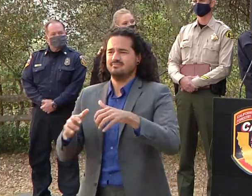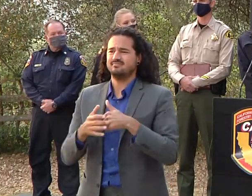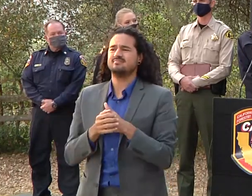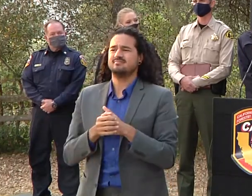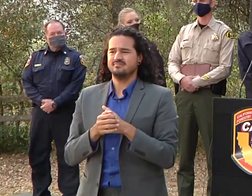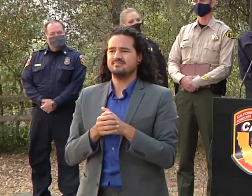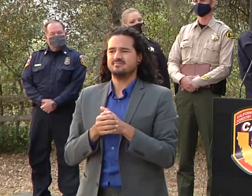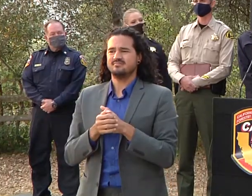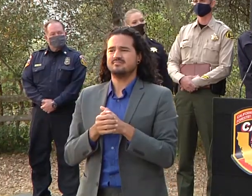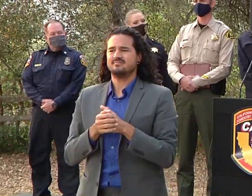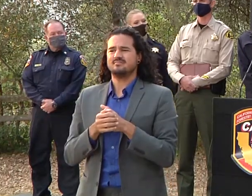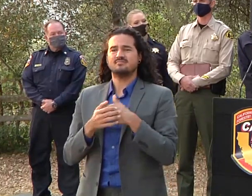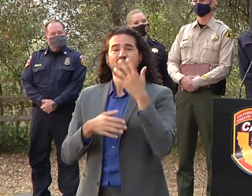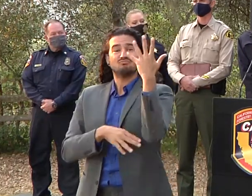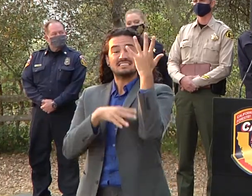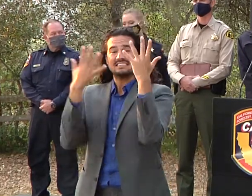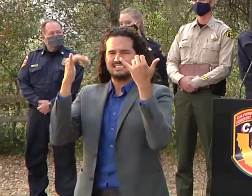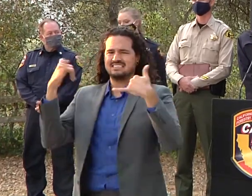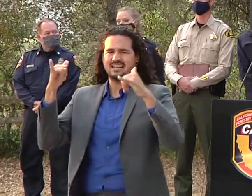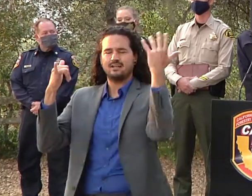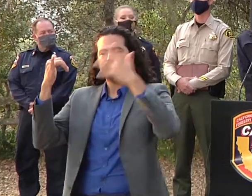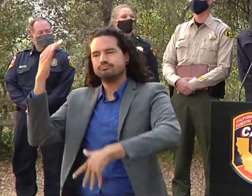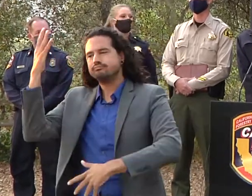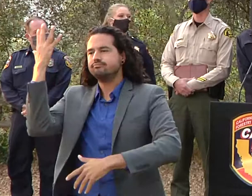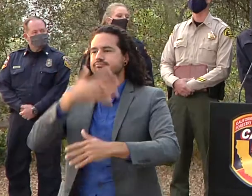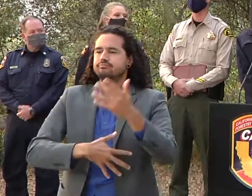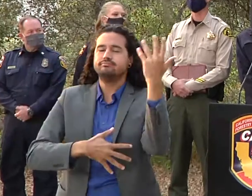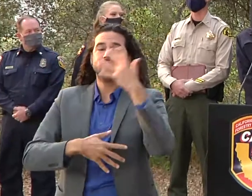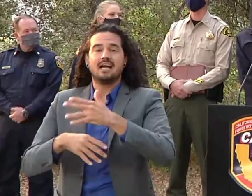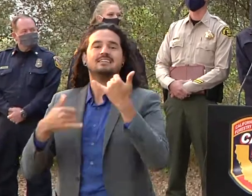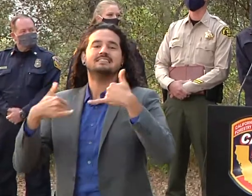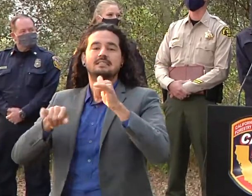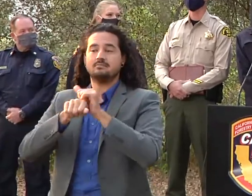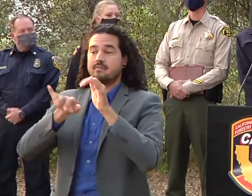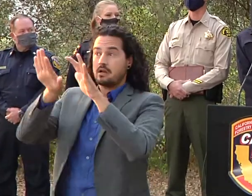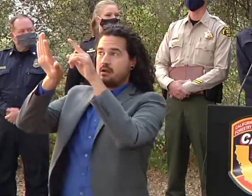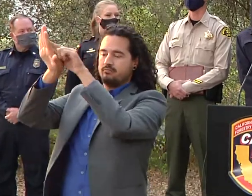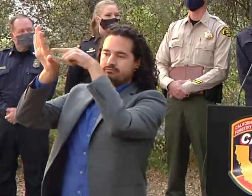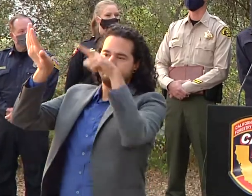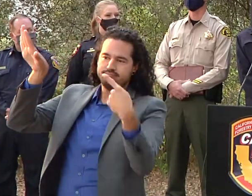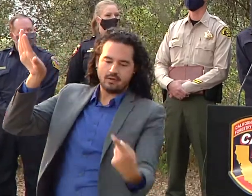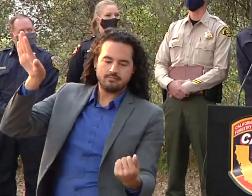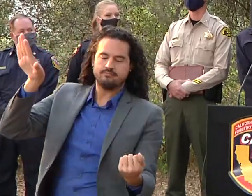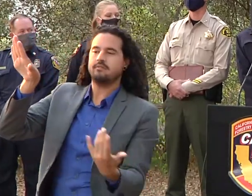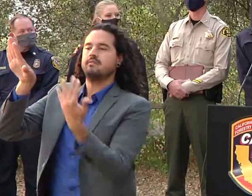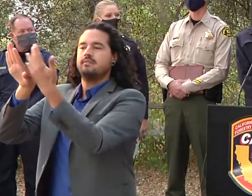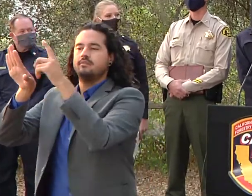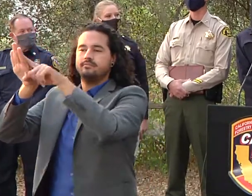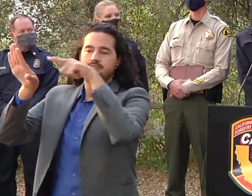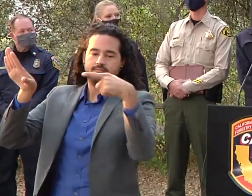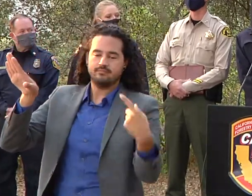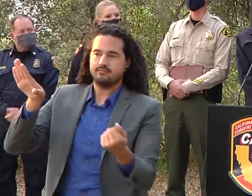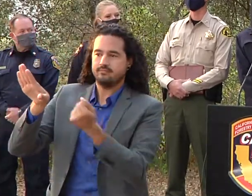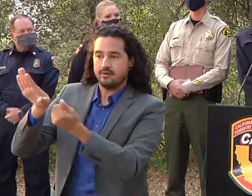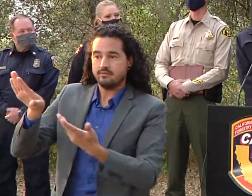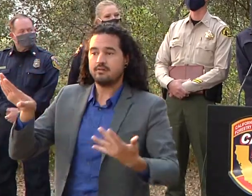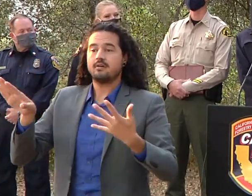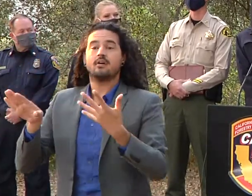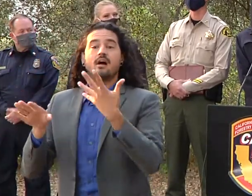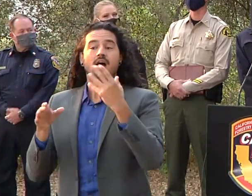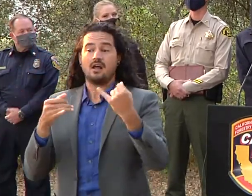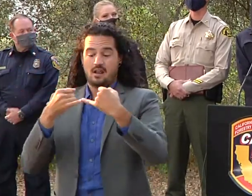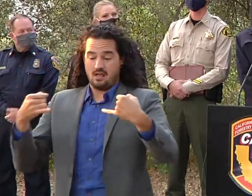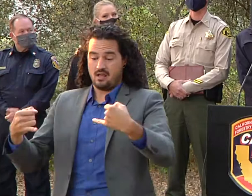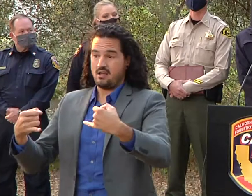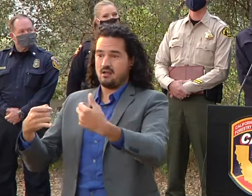we have what's called rollout and some of the crossing lines and we're just continuing to see monitoring that picking that up as it occurs and that's going to be something